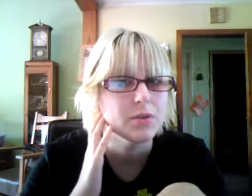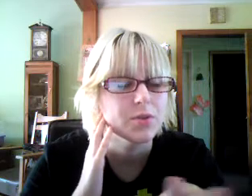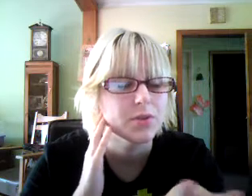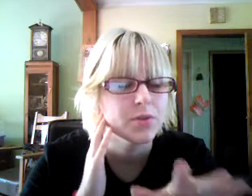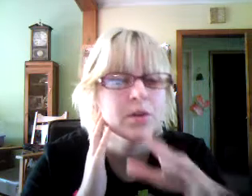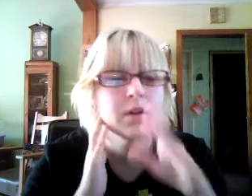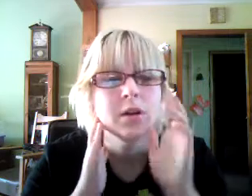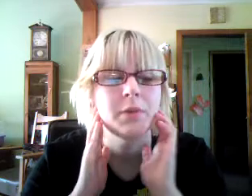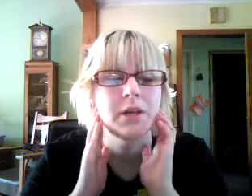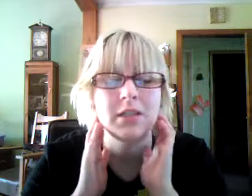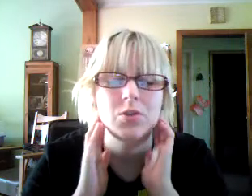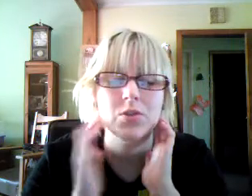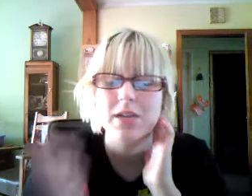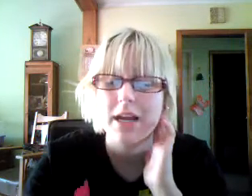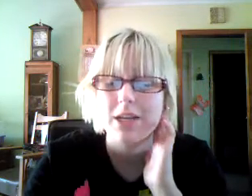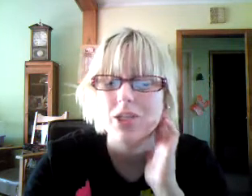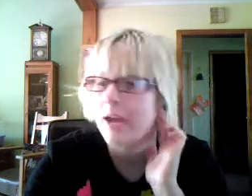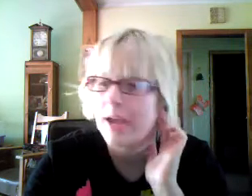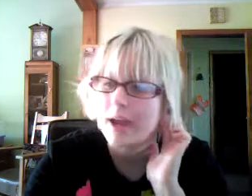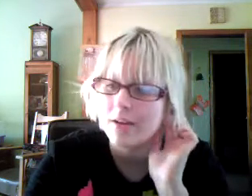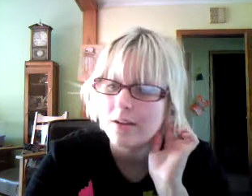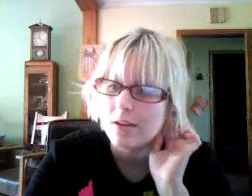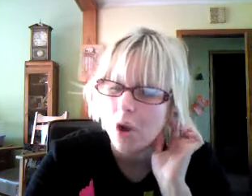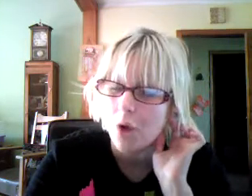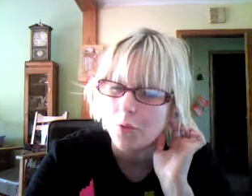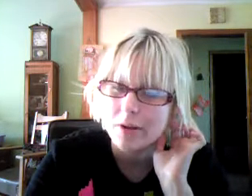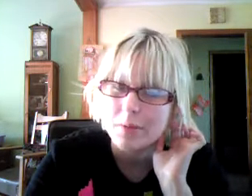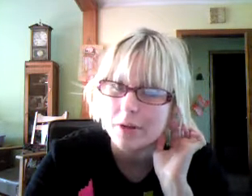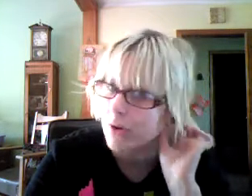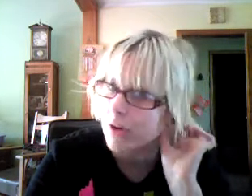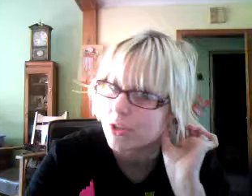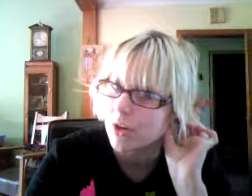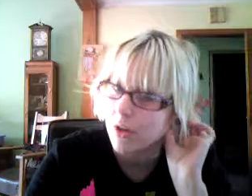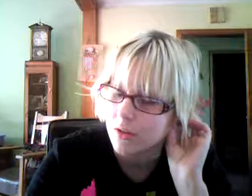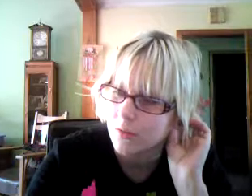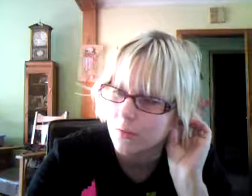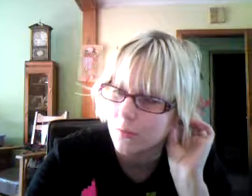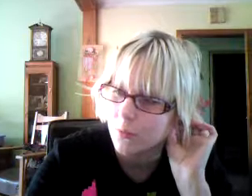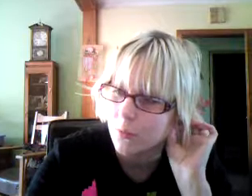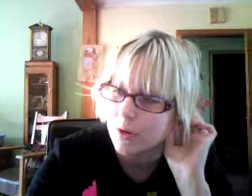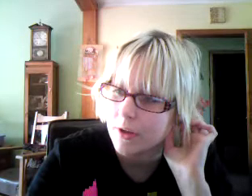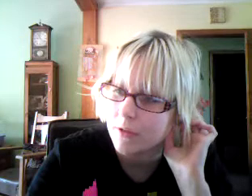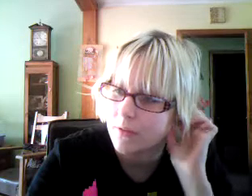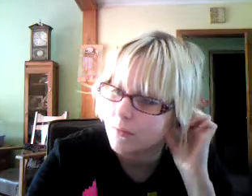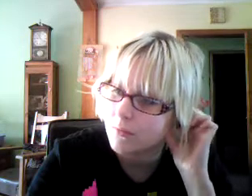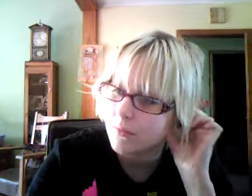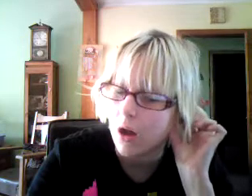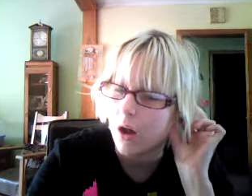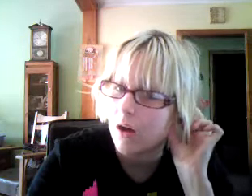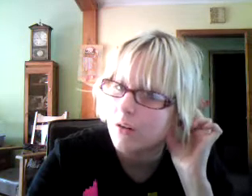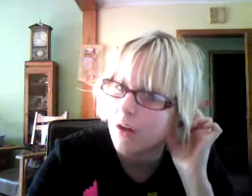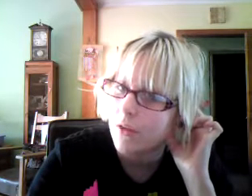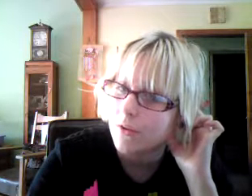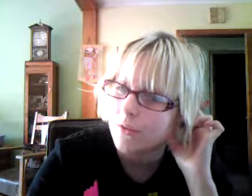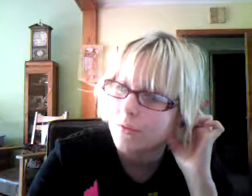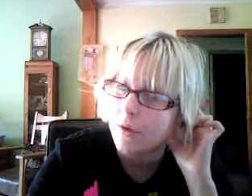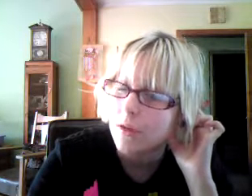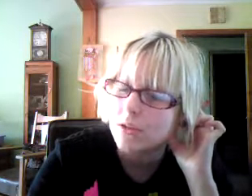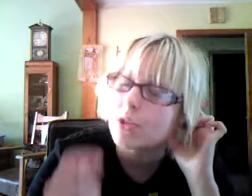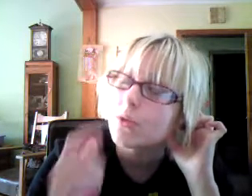true bisexuals. And, actually, I had a really big crush on one of my, uh, other friends who,